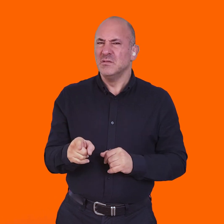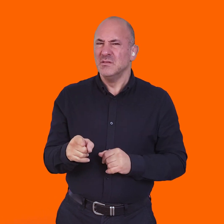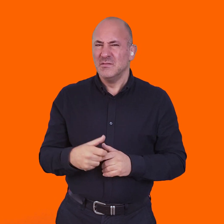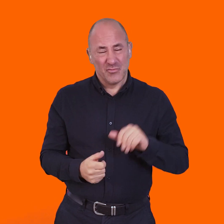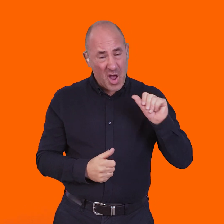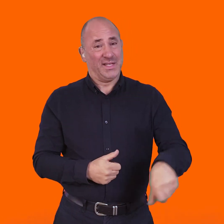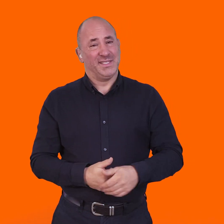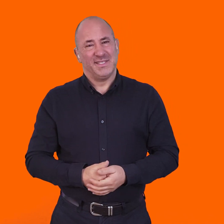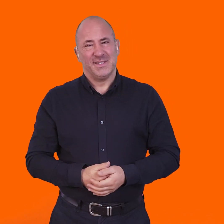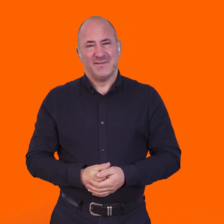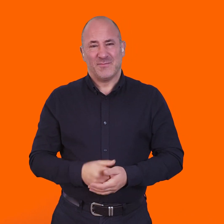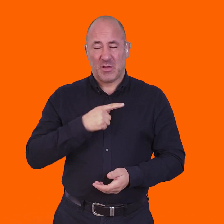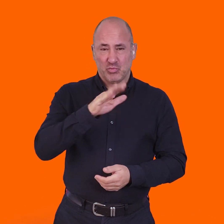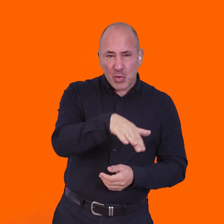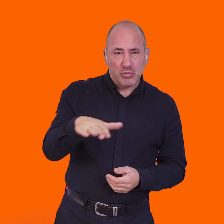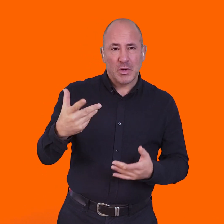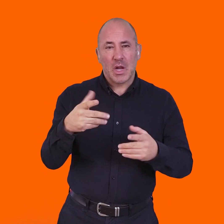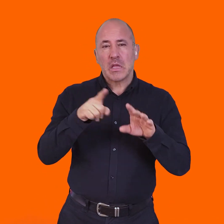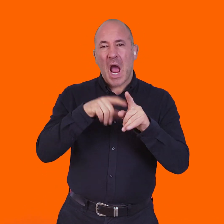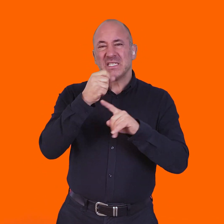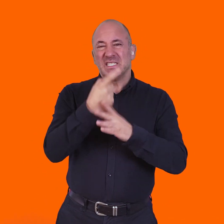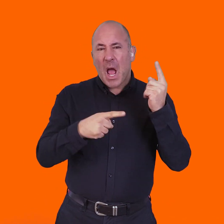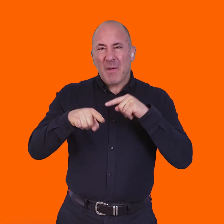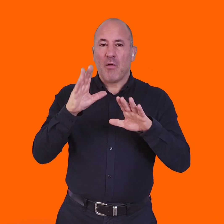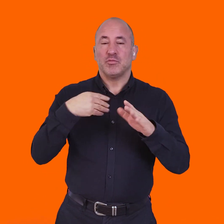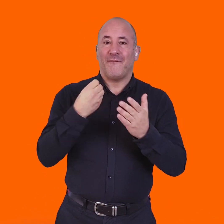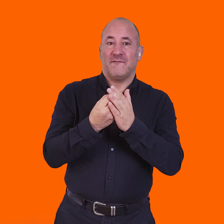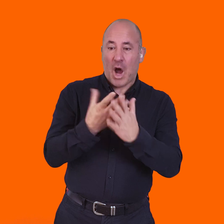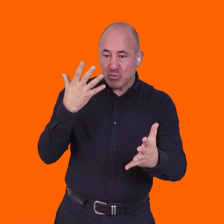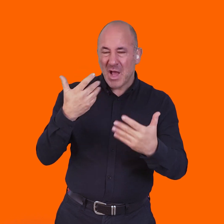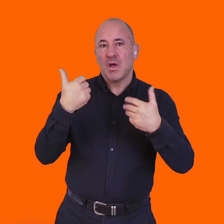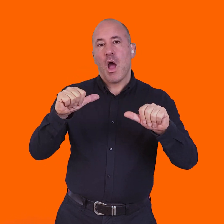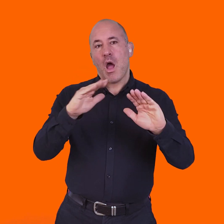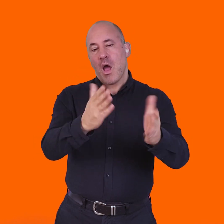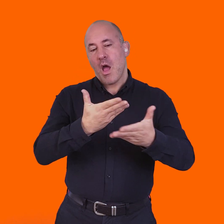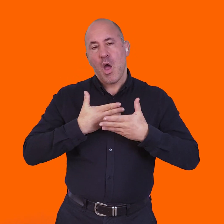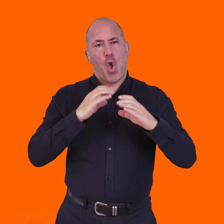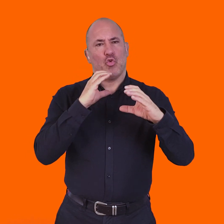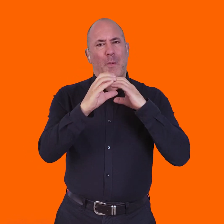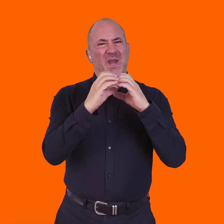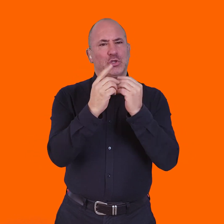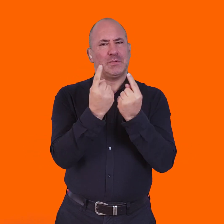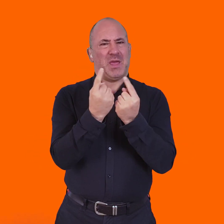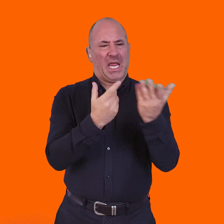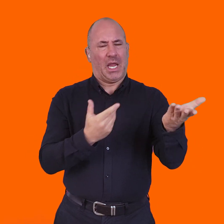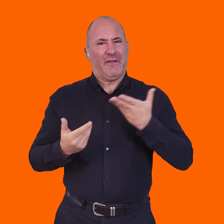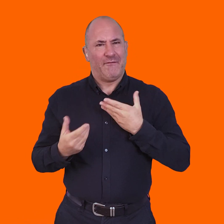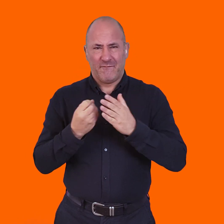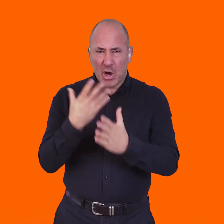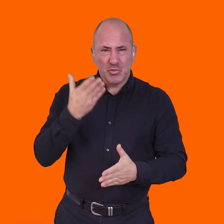criminal that children and young disabled adults still have to fundraise to get a communication